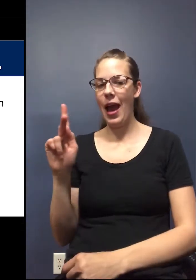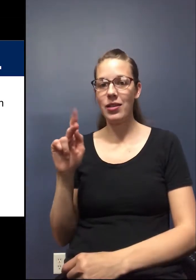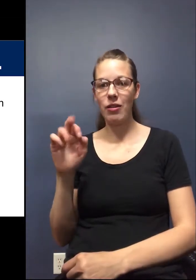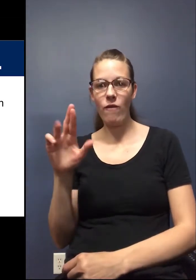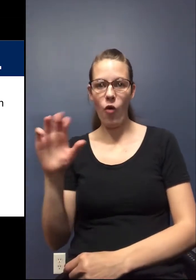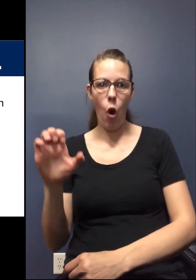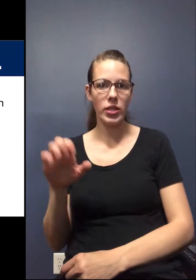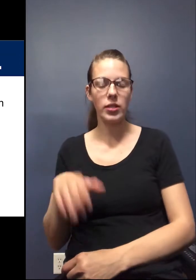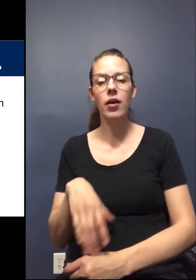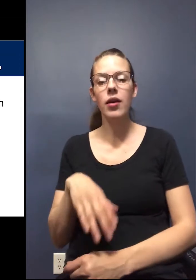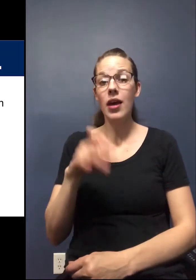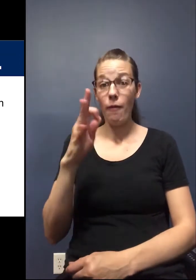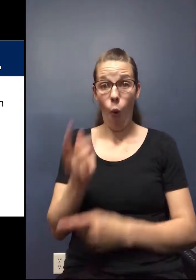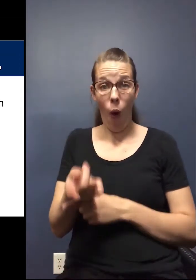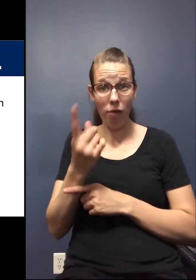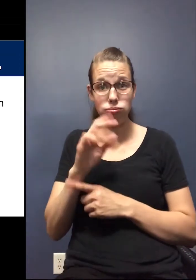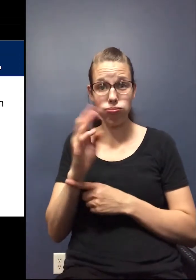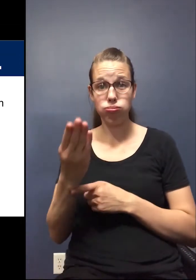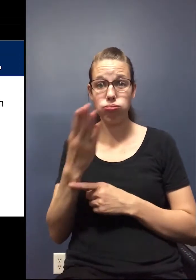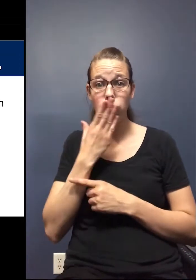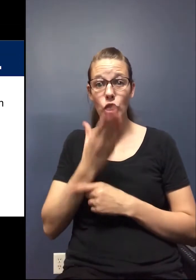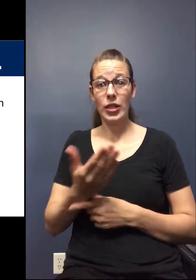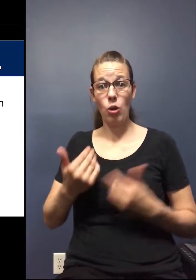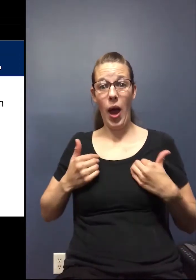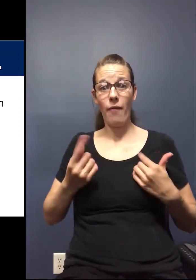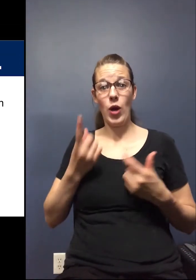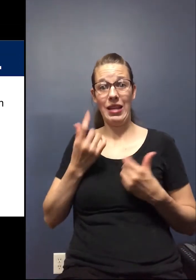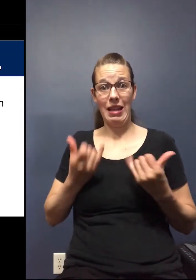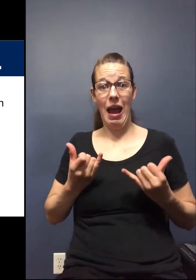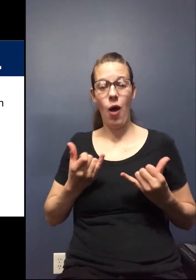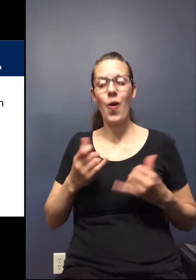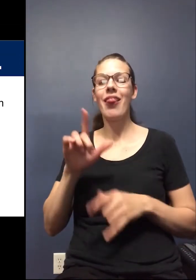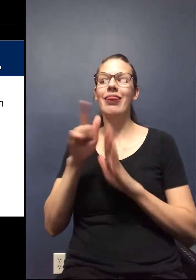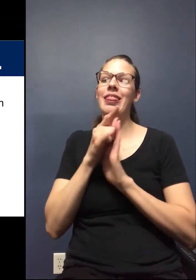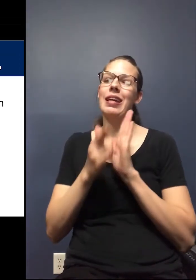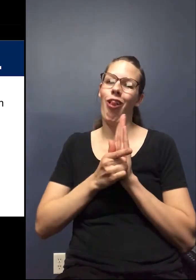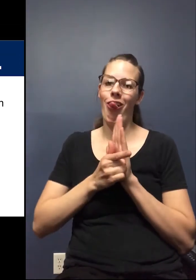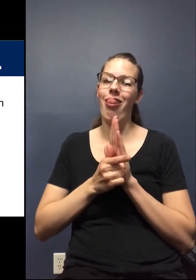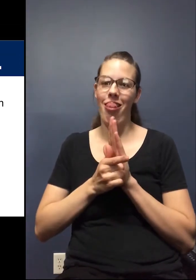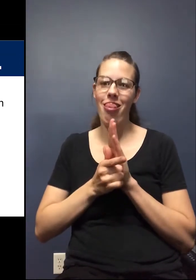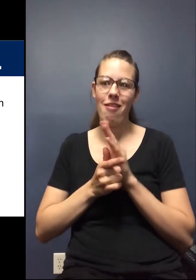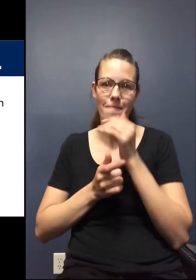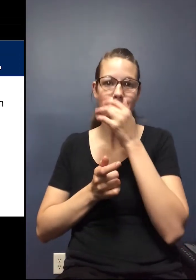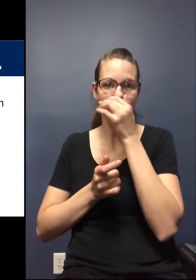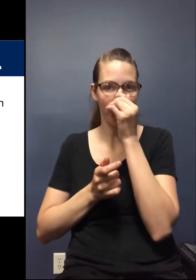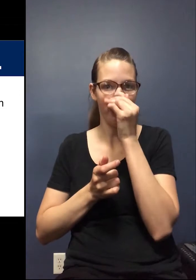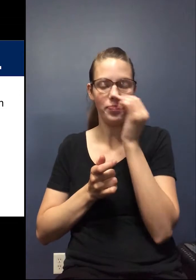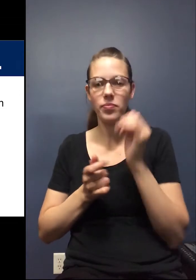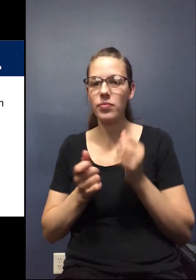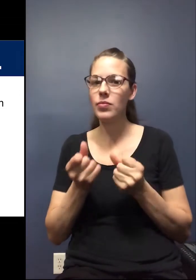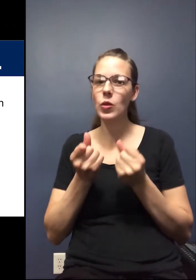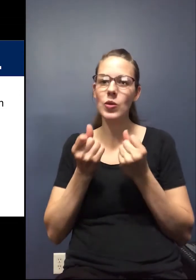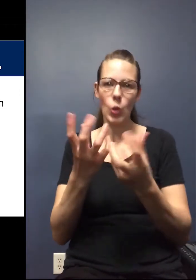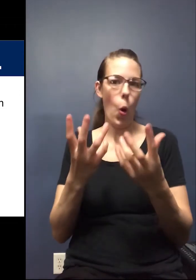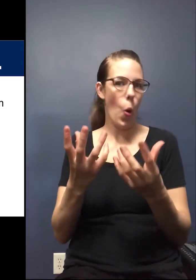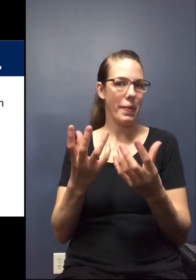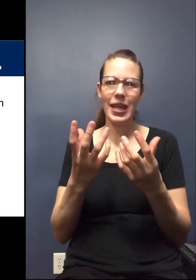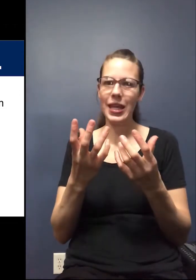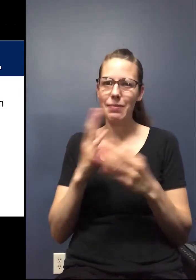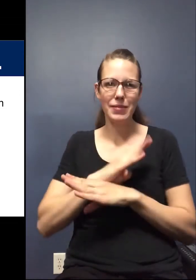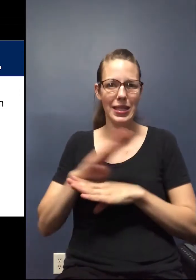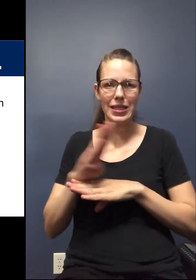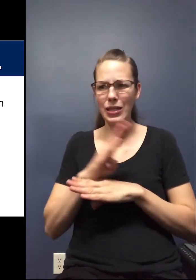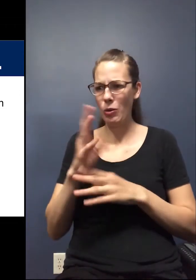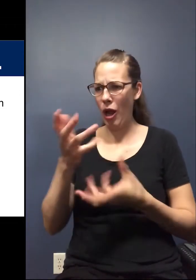I think if there's one job that would be a good one to have right now, it's to be in legal because so many of the businesses